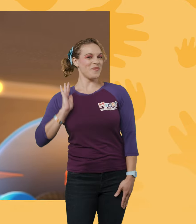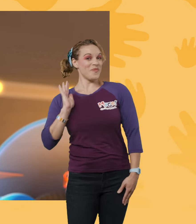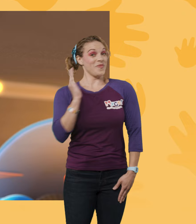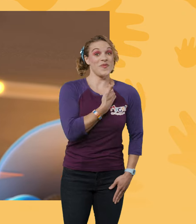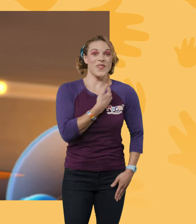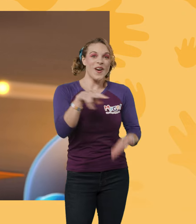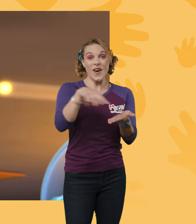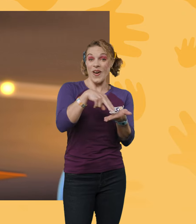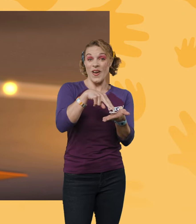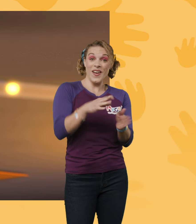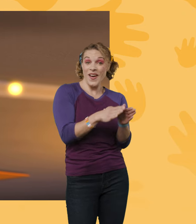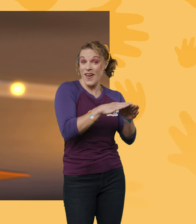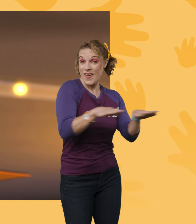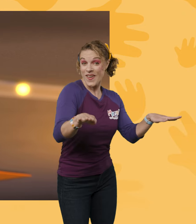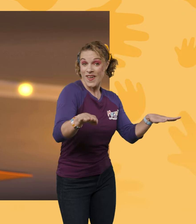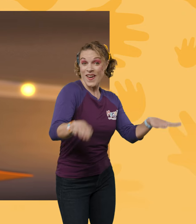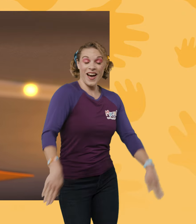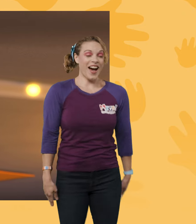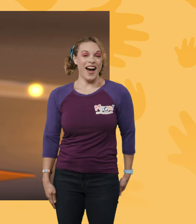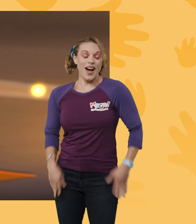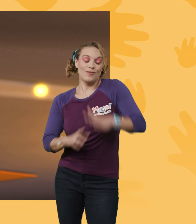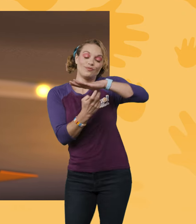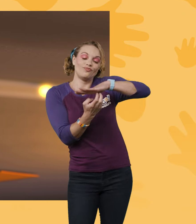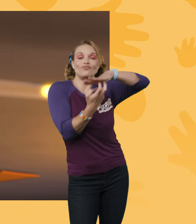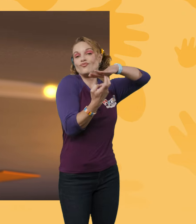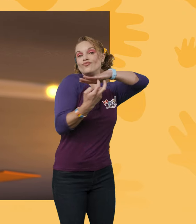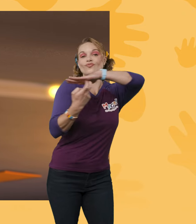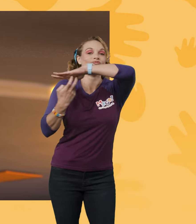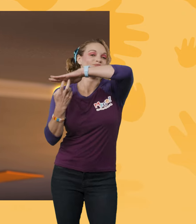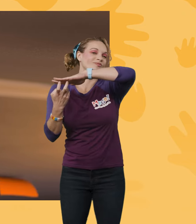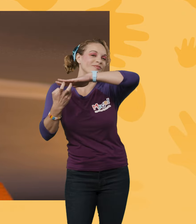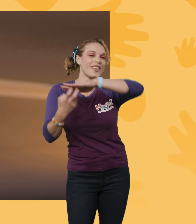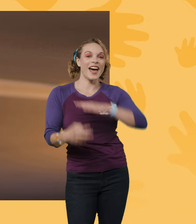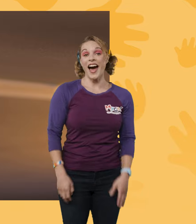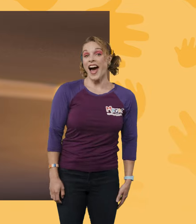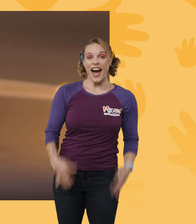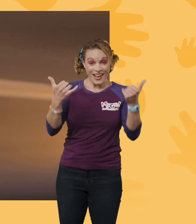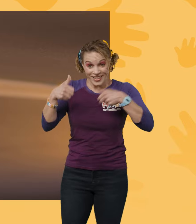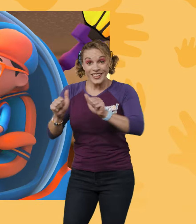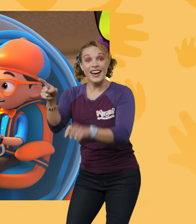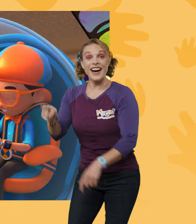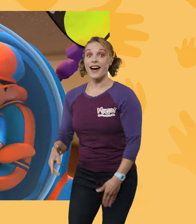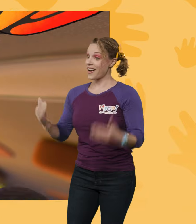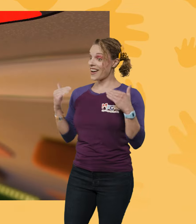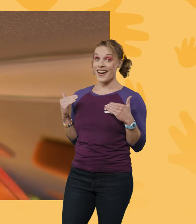personal dance floor! Skip it, ba-dip, ba ba-dip,-dip! Now you try! Here goes!